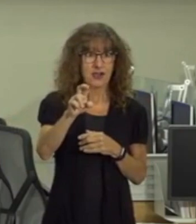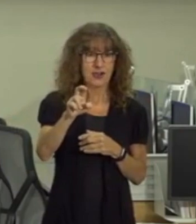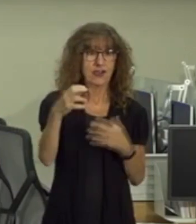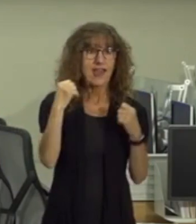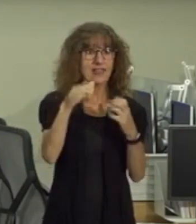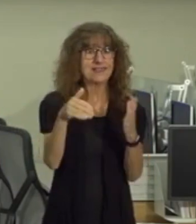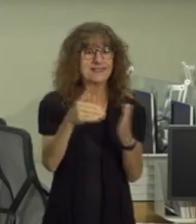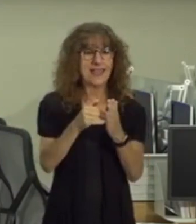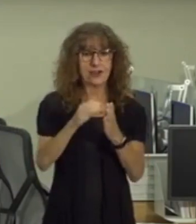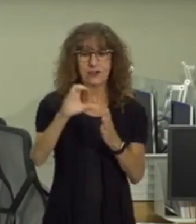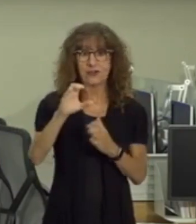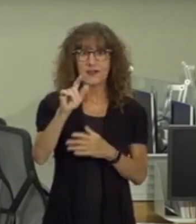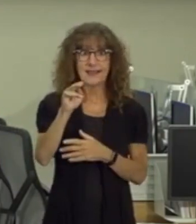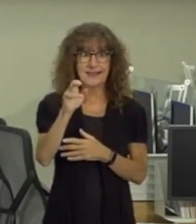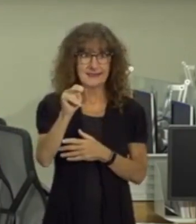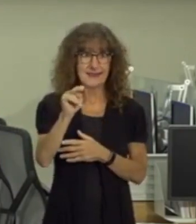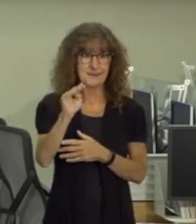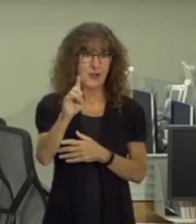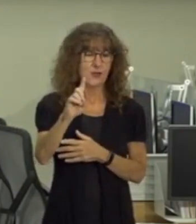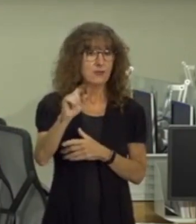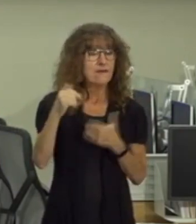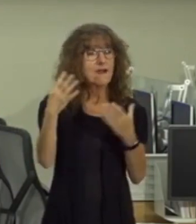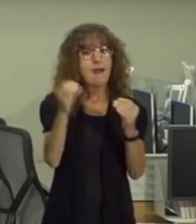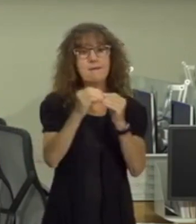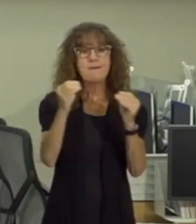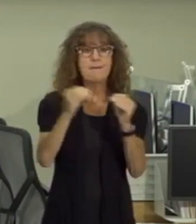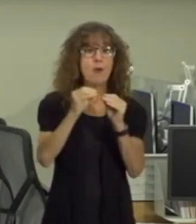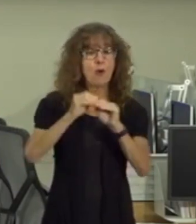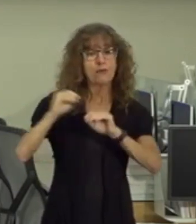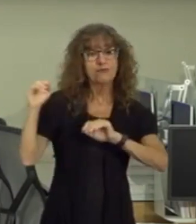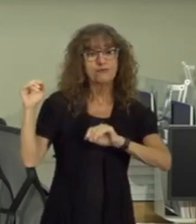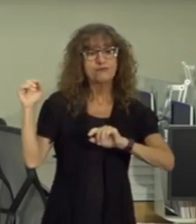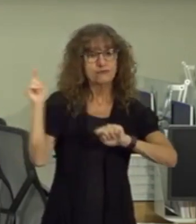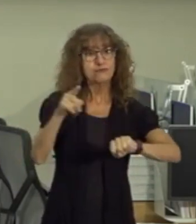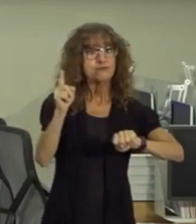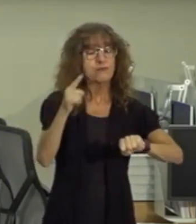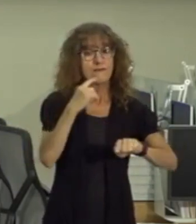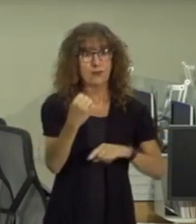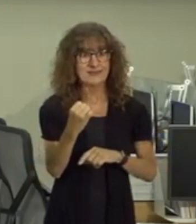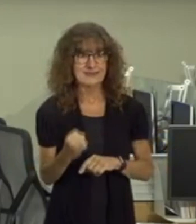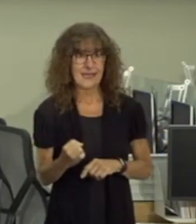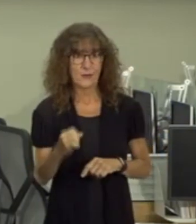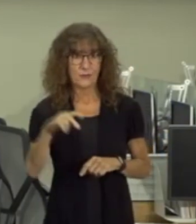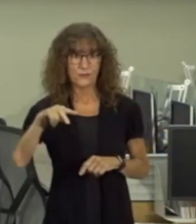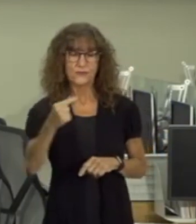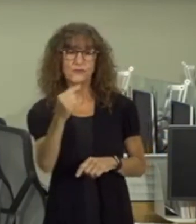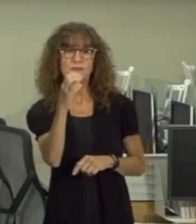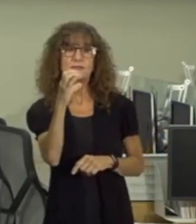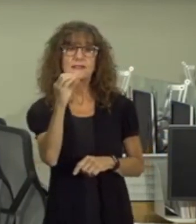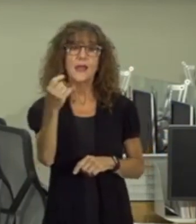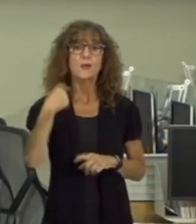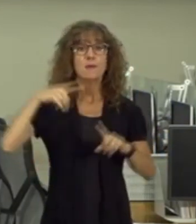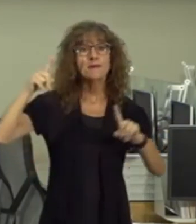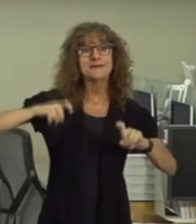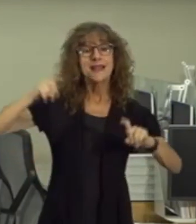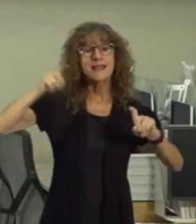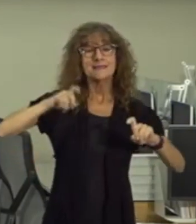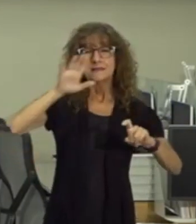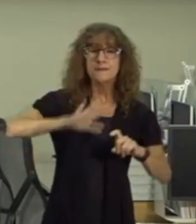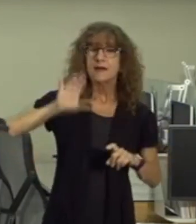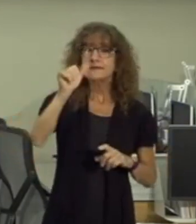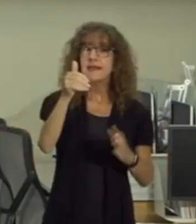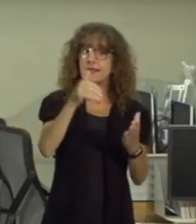Maryland to provide even more access for our residents in South County we while we've been testing around 10